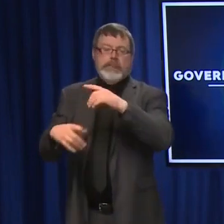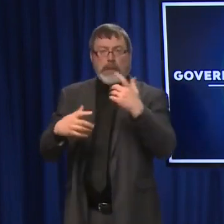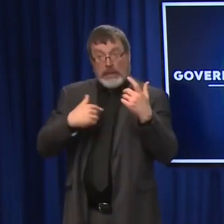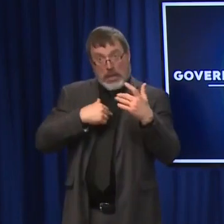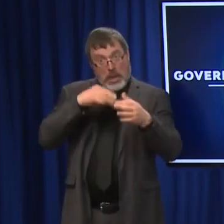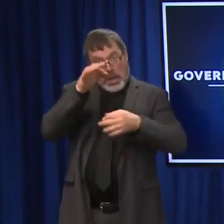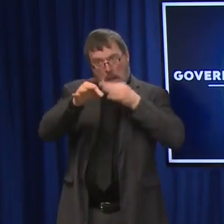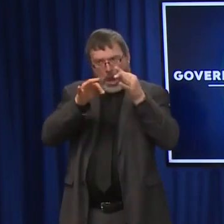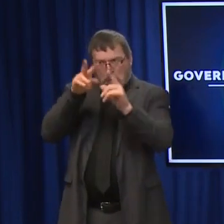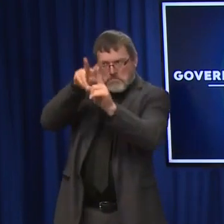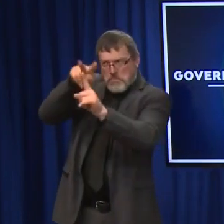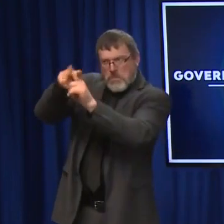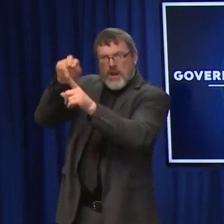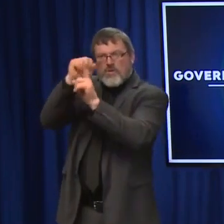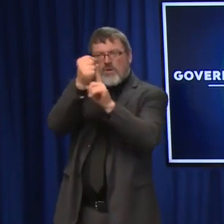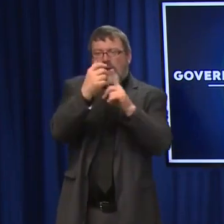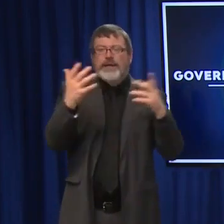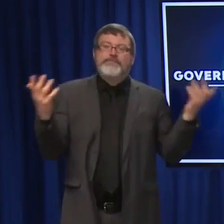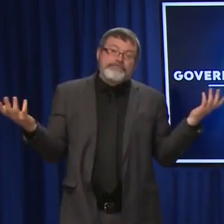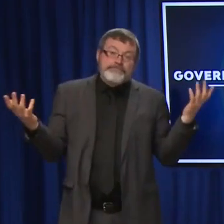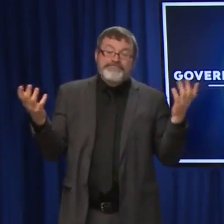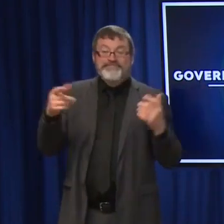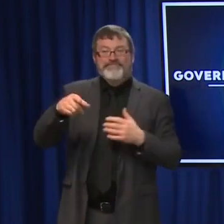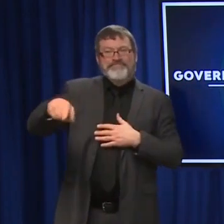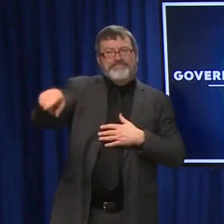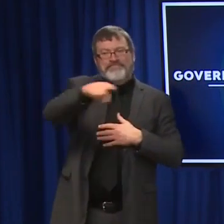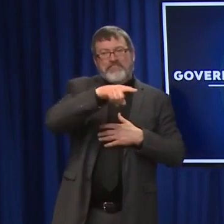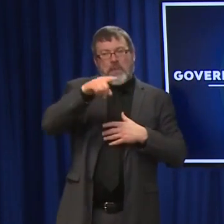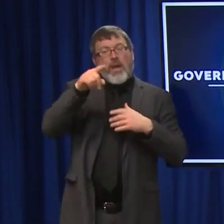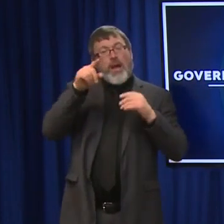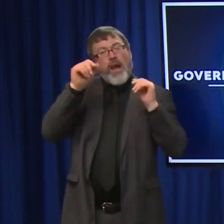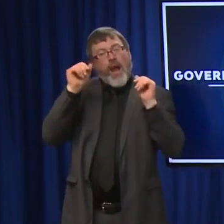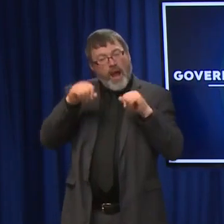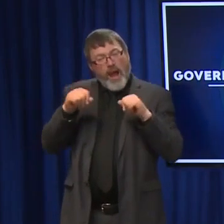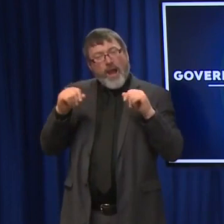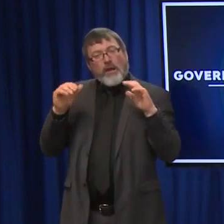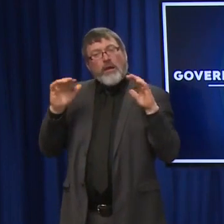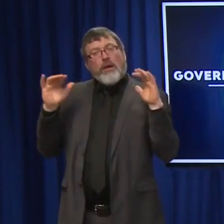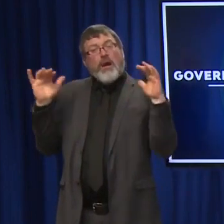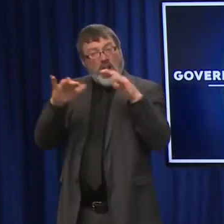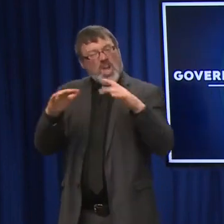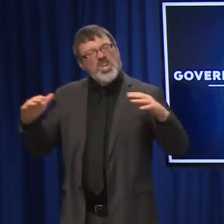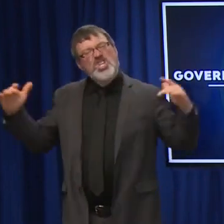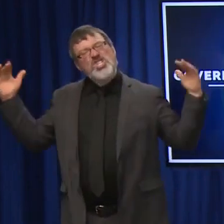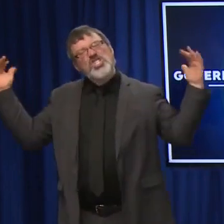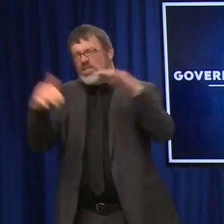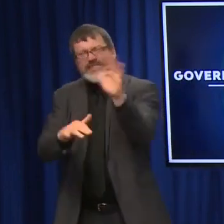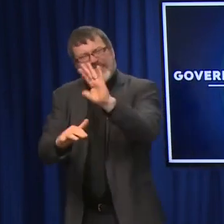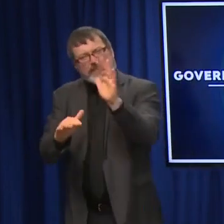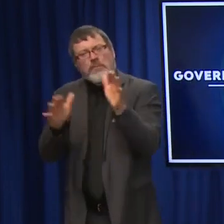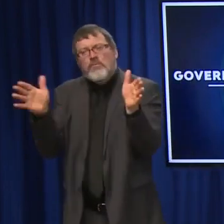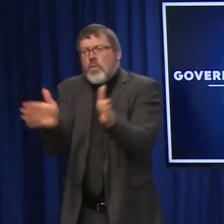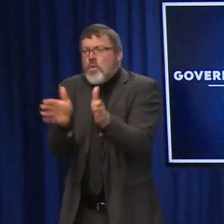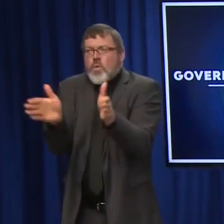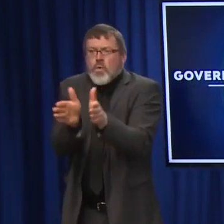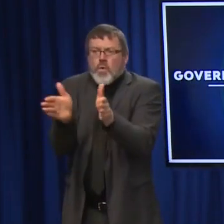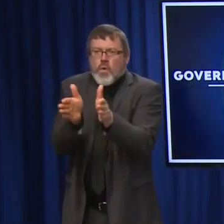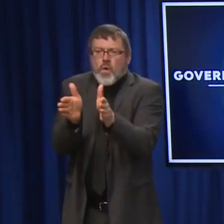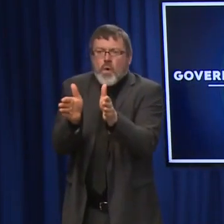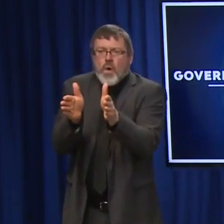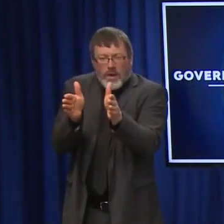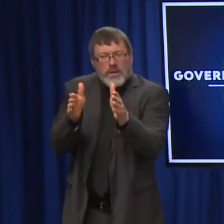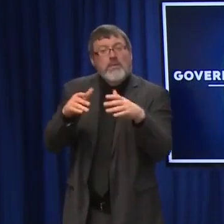do want people to be able to gather with family and friends this holiday season. I believe it can be done safely.